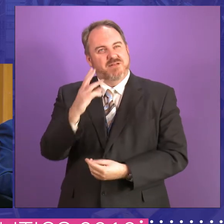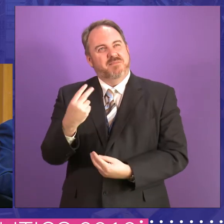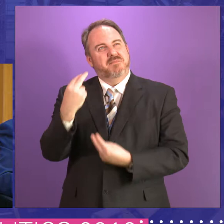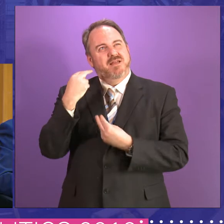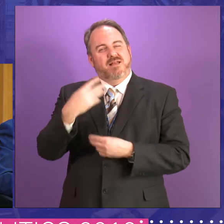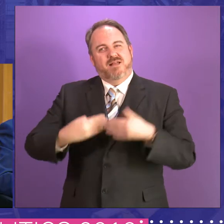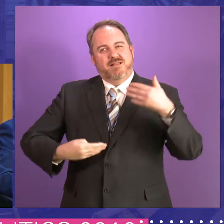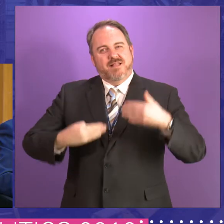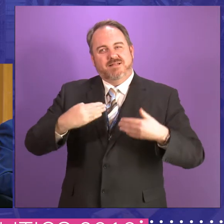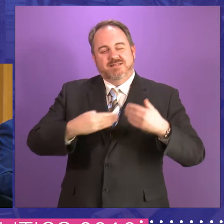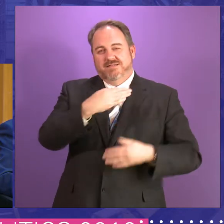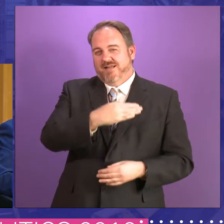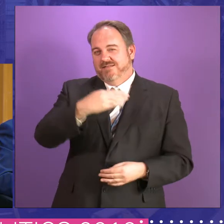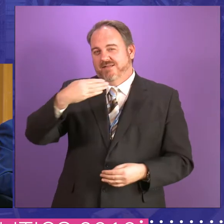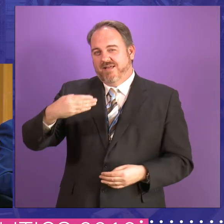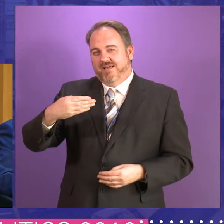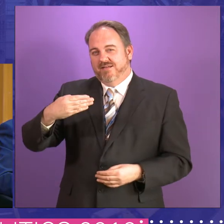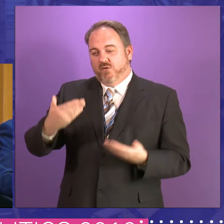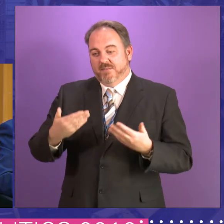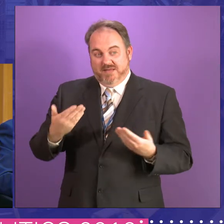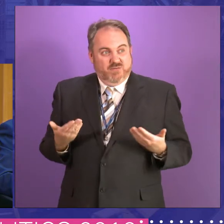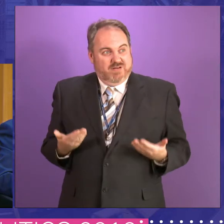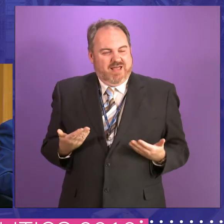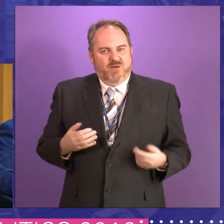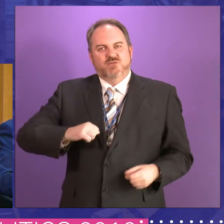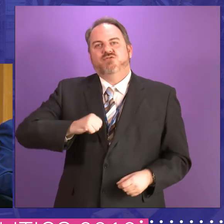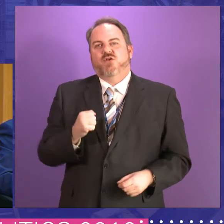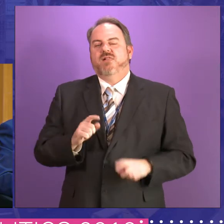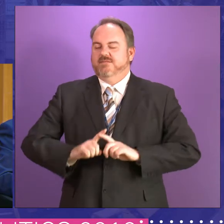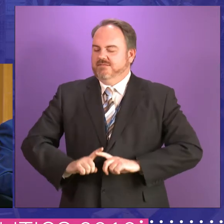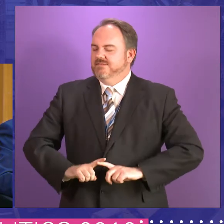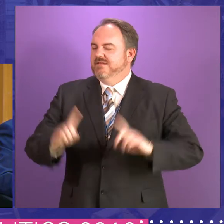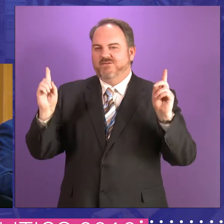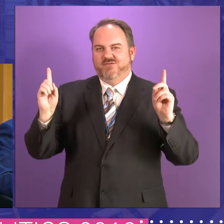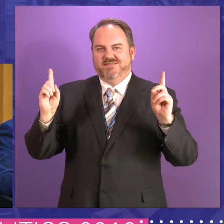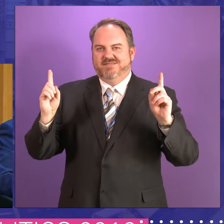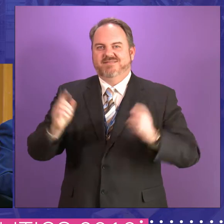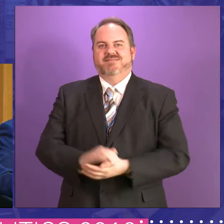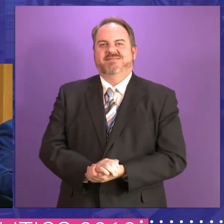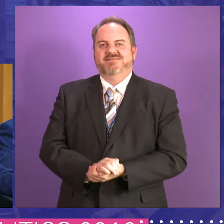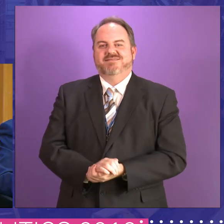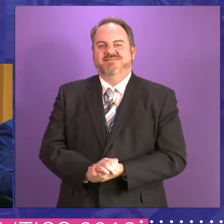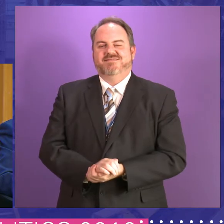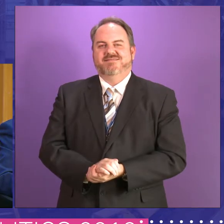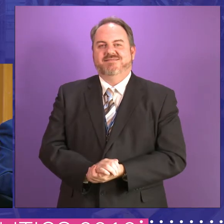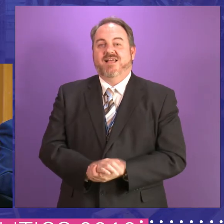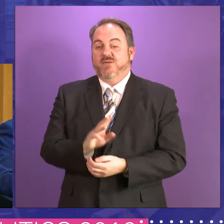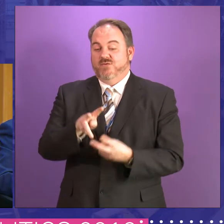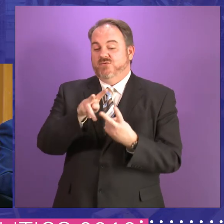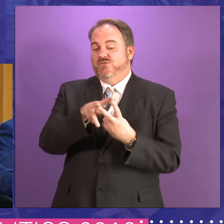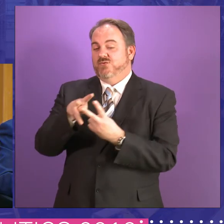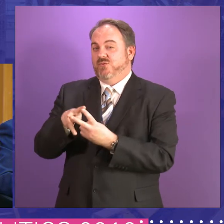and look at the Scotland we've got now, it is a different place. And just two examples of that.